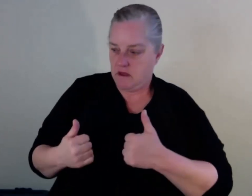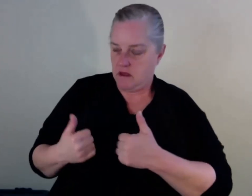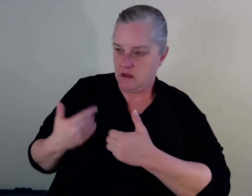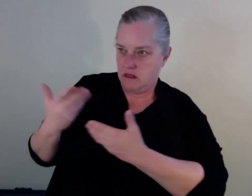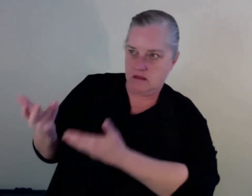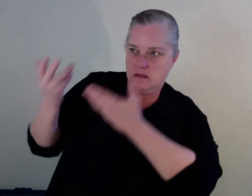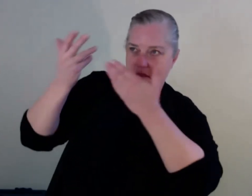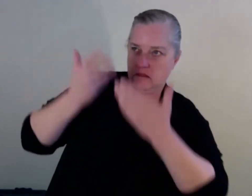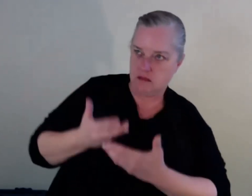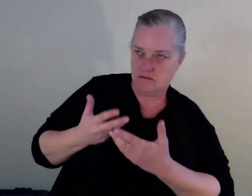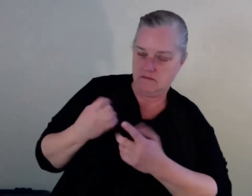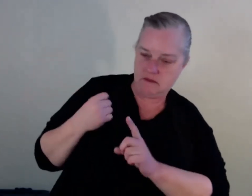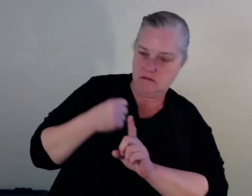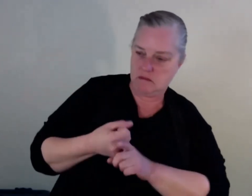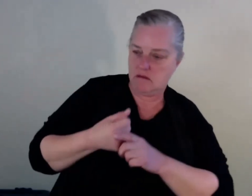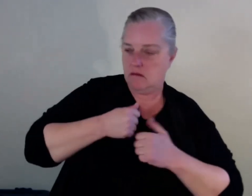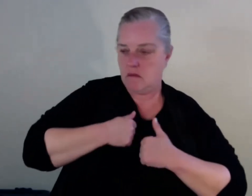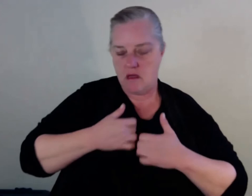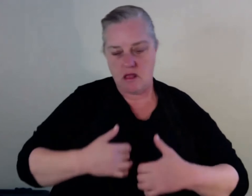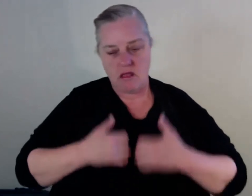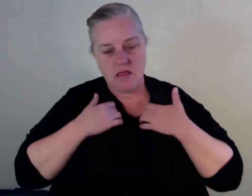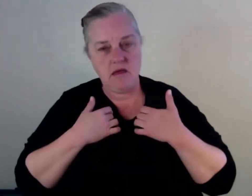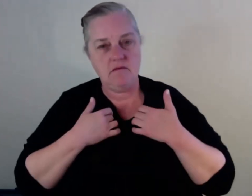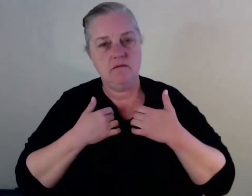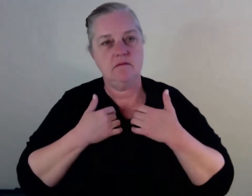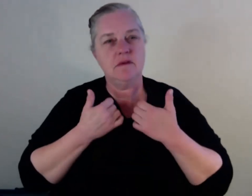there isn't really that healthy kind of dialogue that's happening.